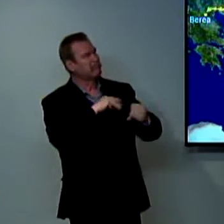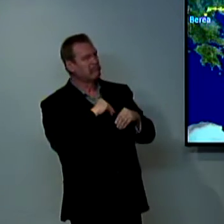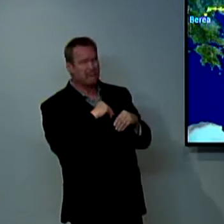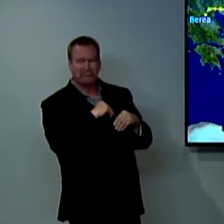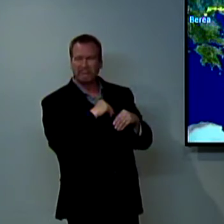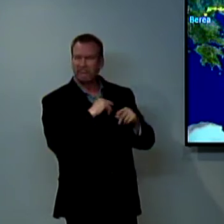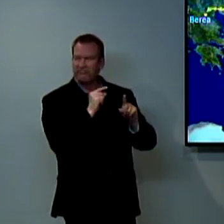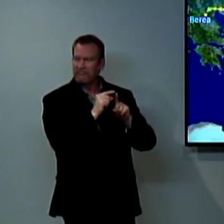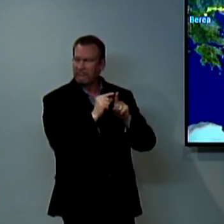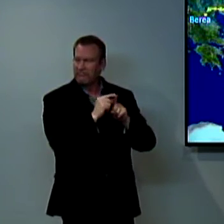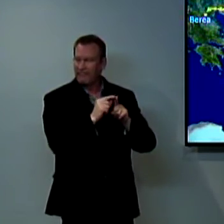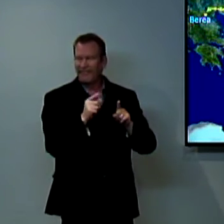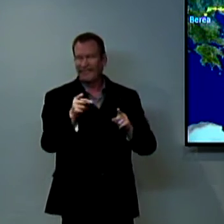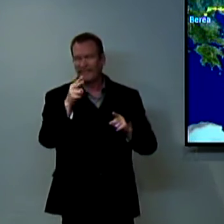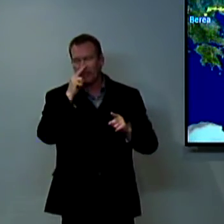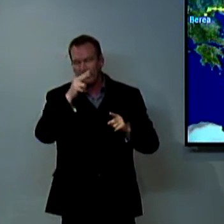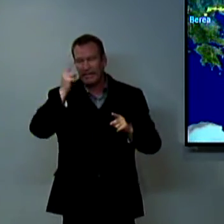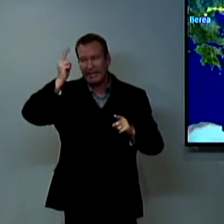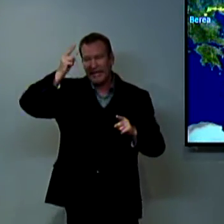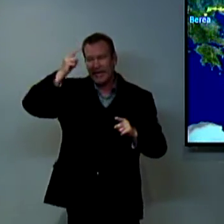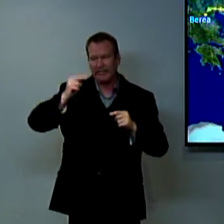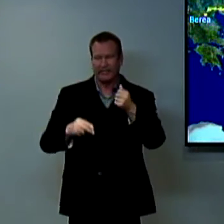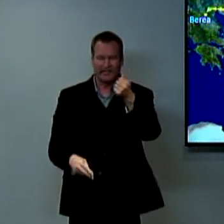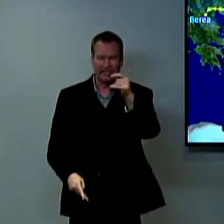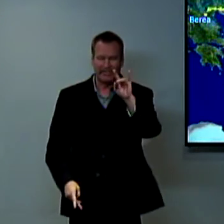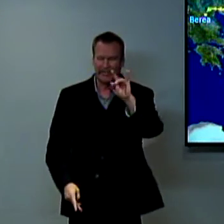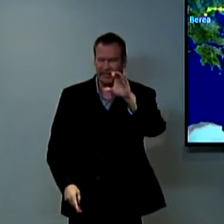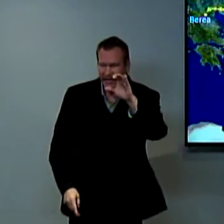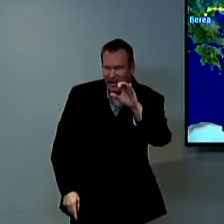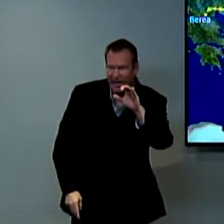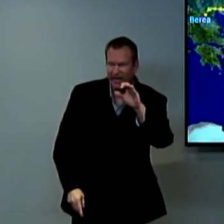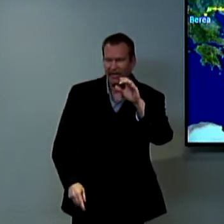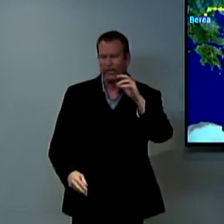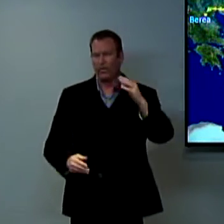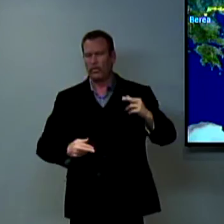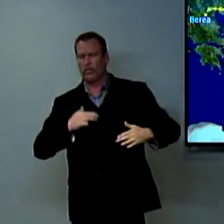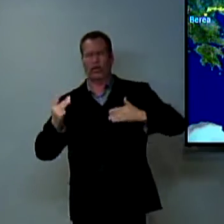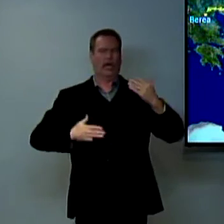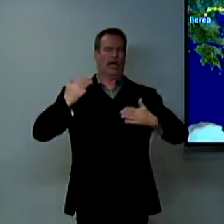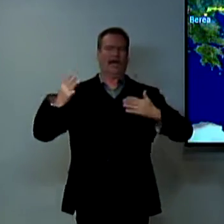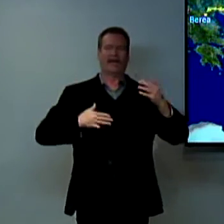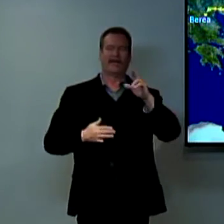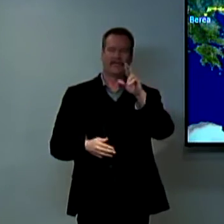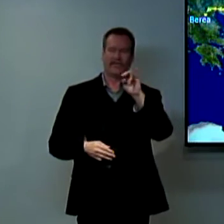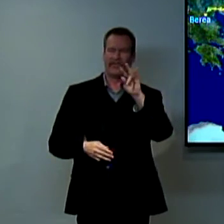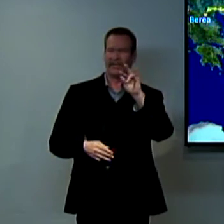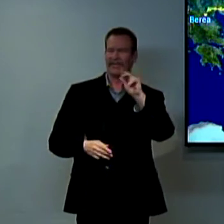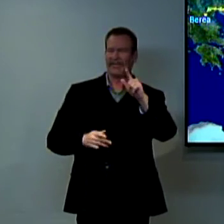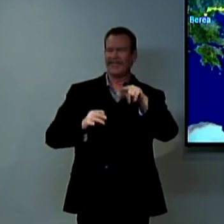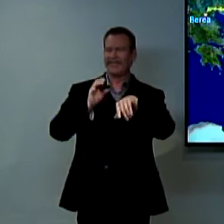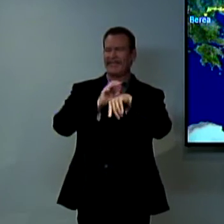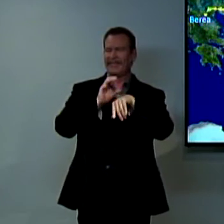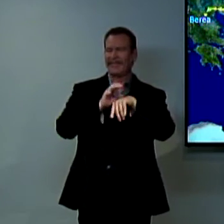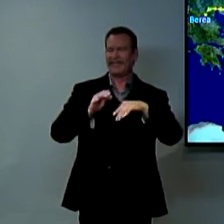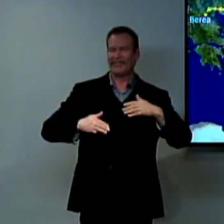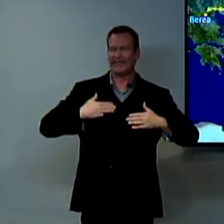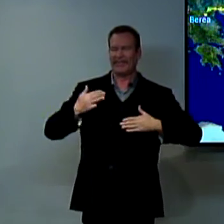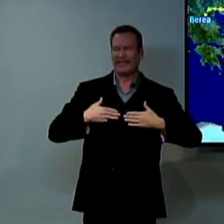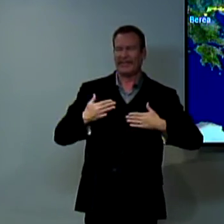you know people might accept God's word in the 1800s there were many revivals that happened in churches